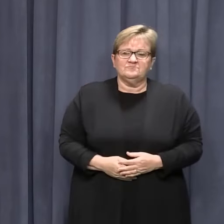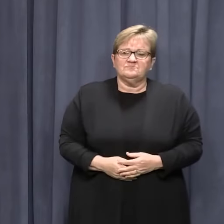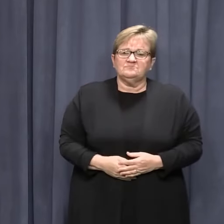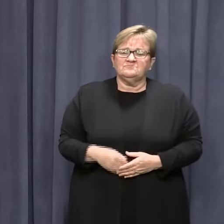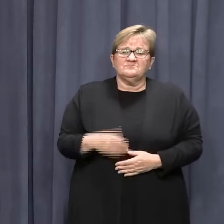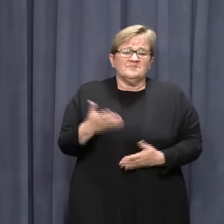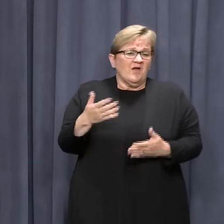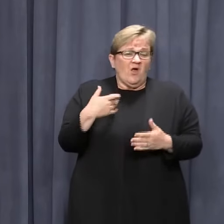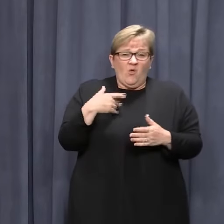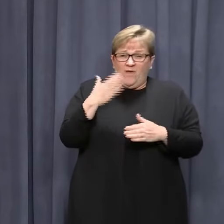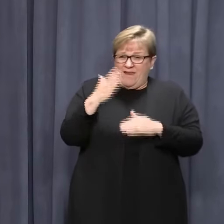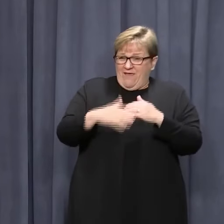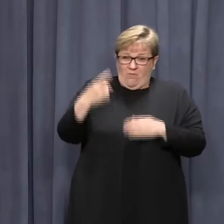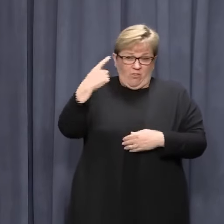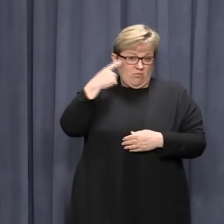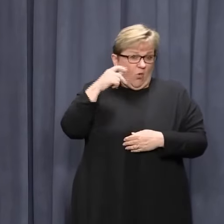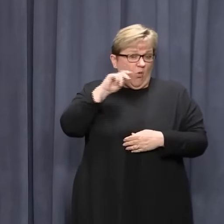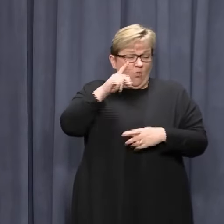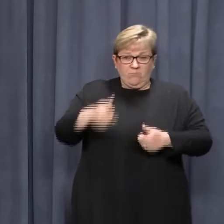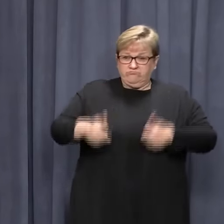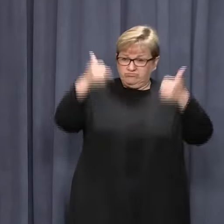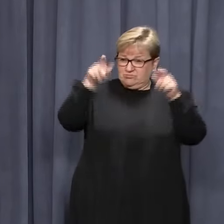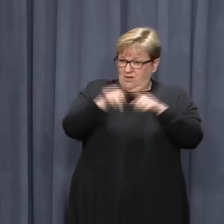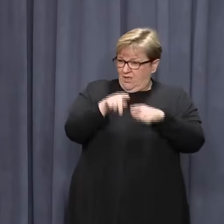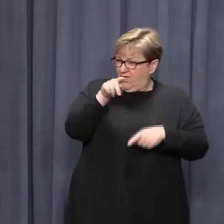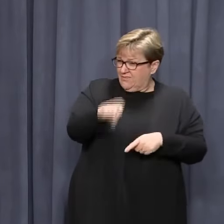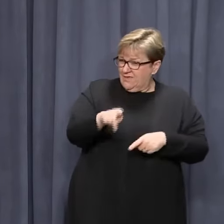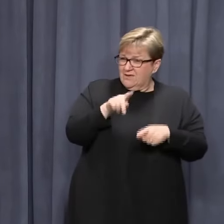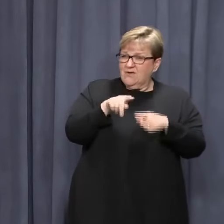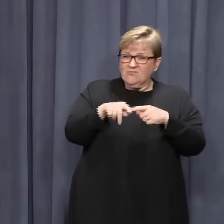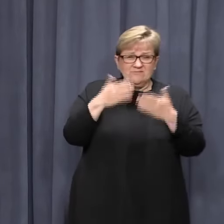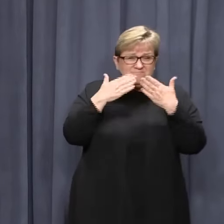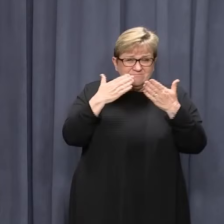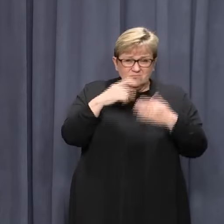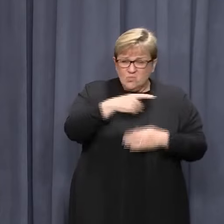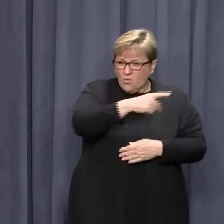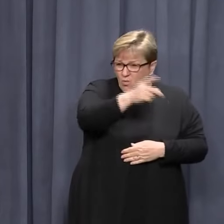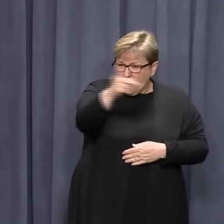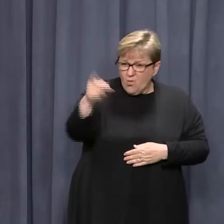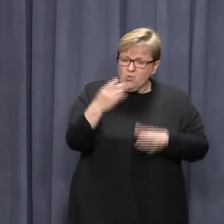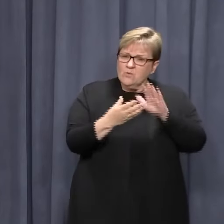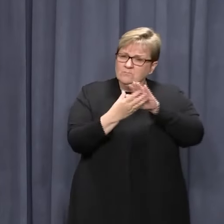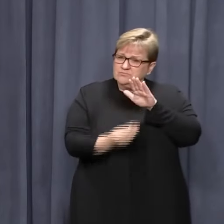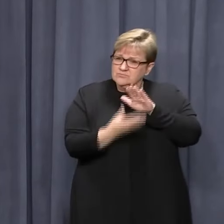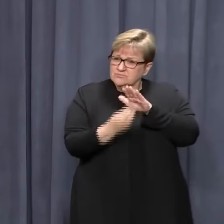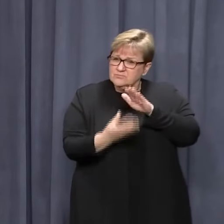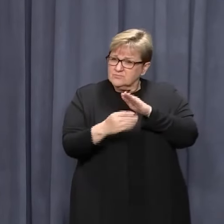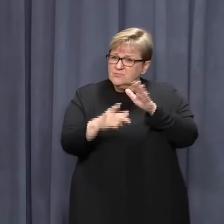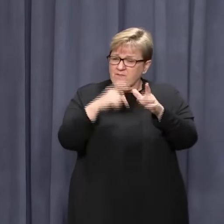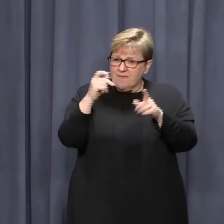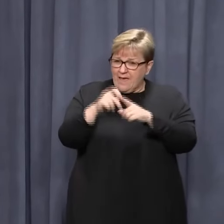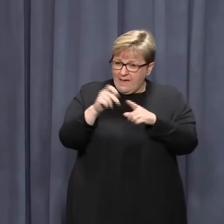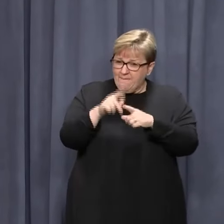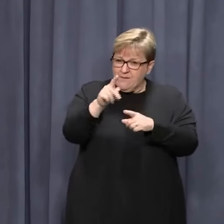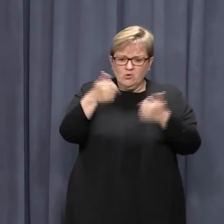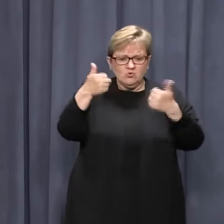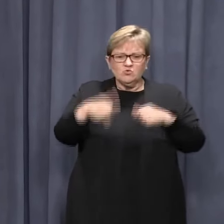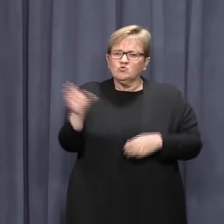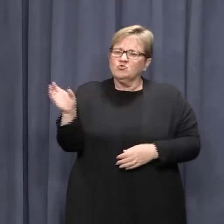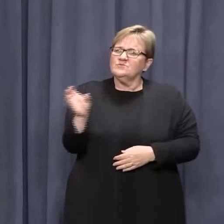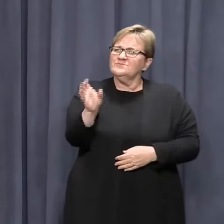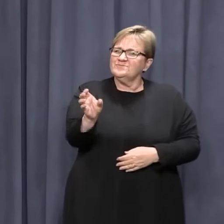It far exceeded our expectations and is a credit to everyone who has downloaded the app and has started to use it.